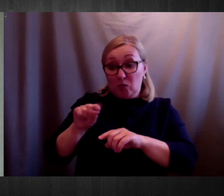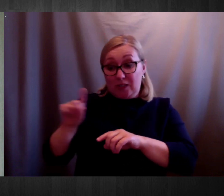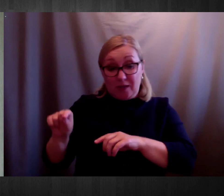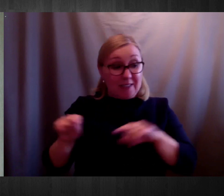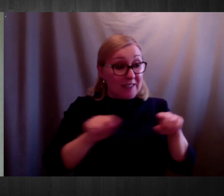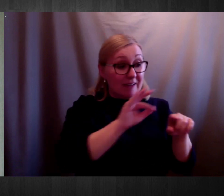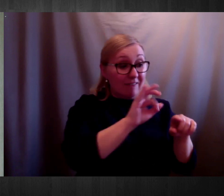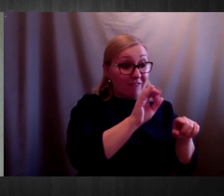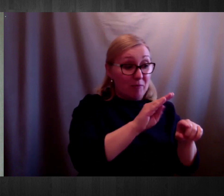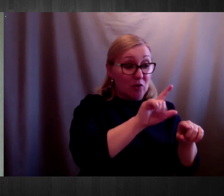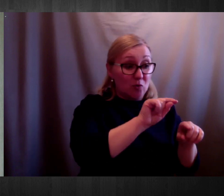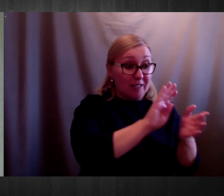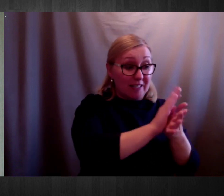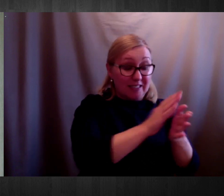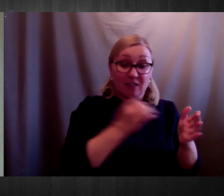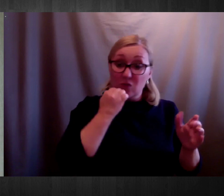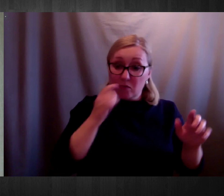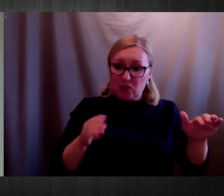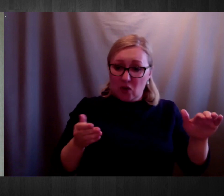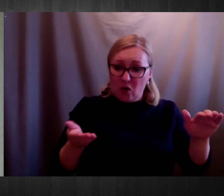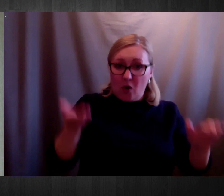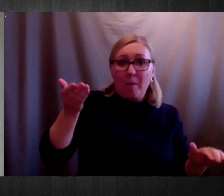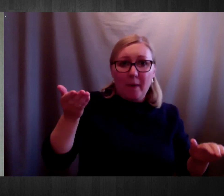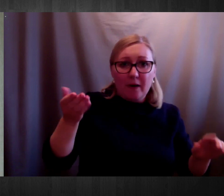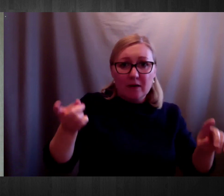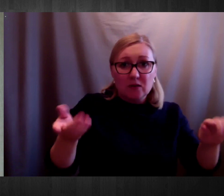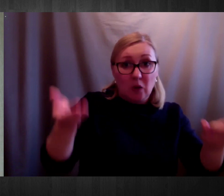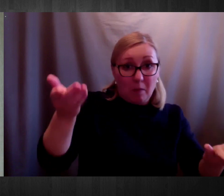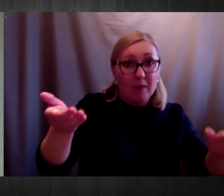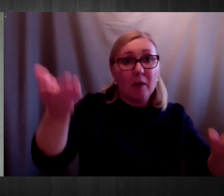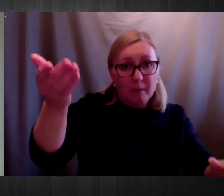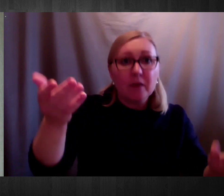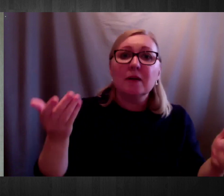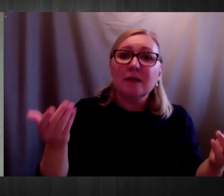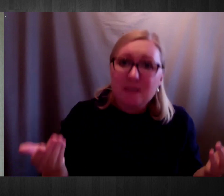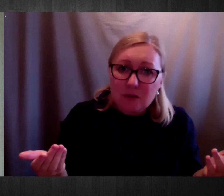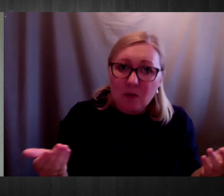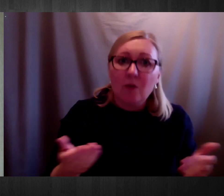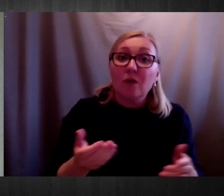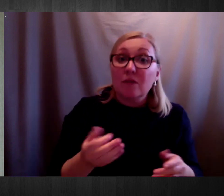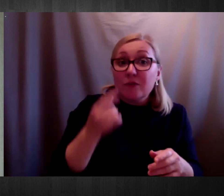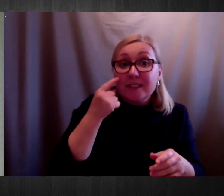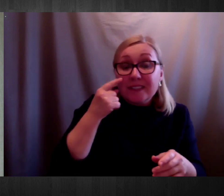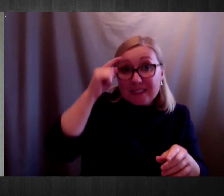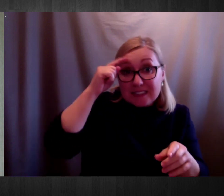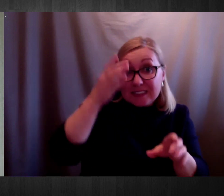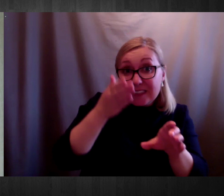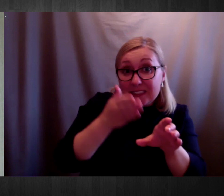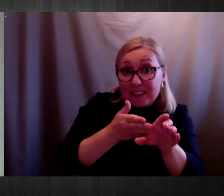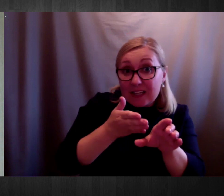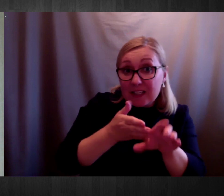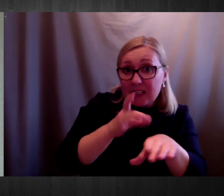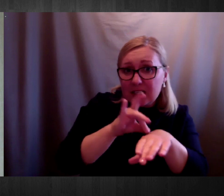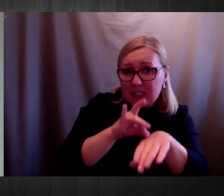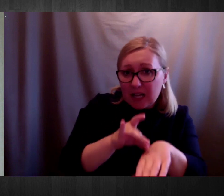Revocation before a hearing by the responsible consultant psychiatrist in February 2020 was